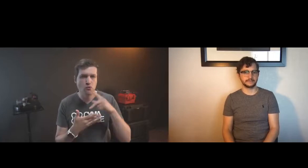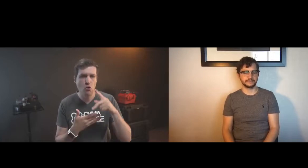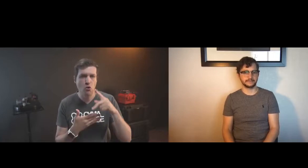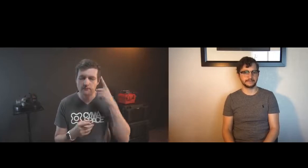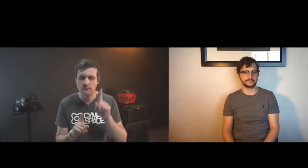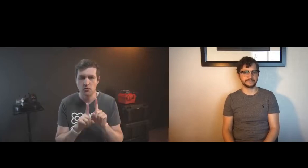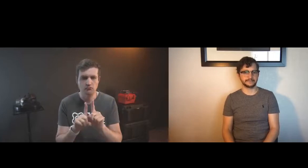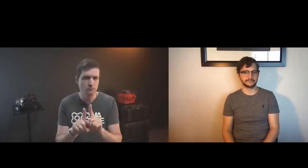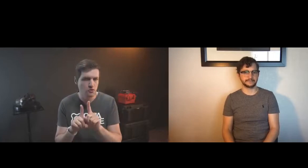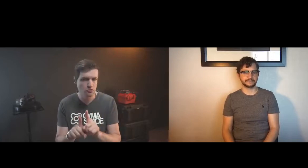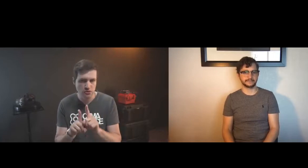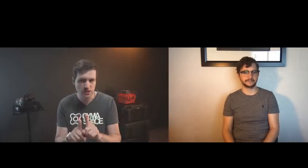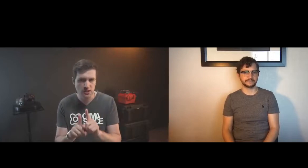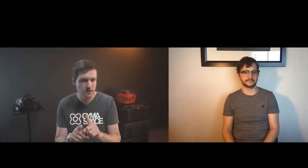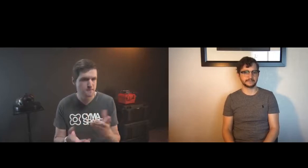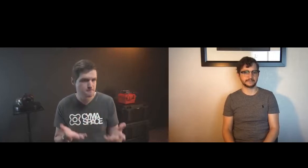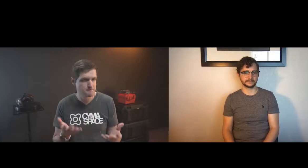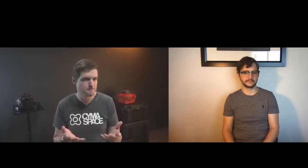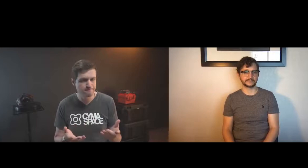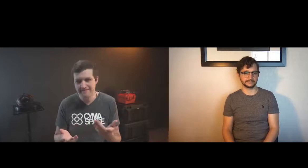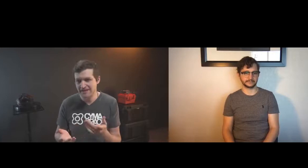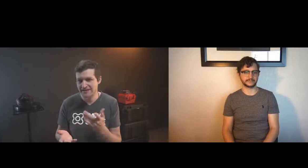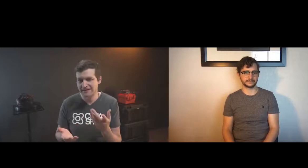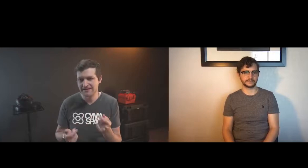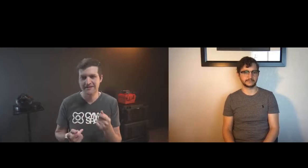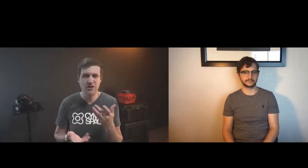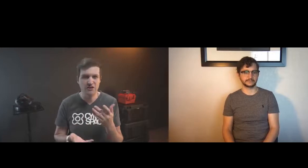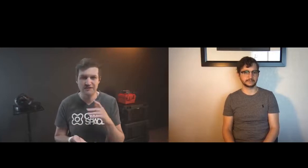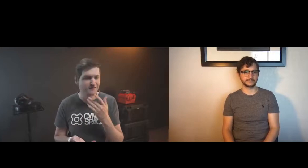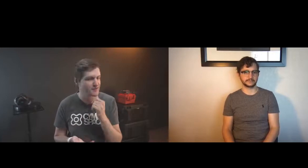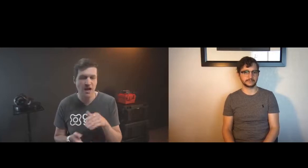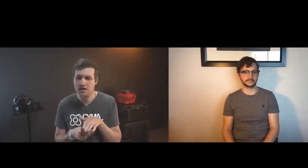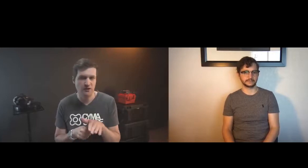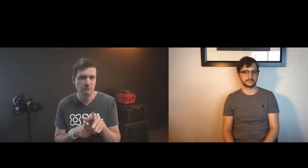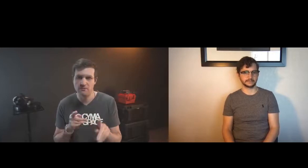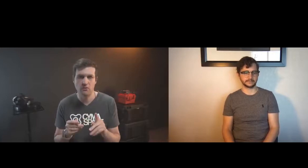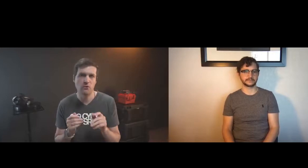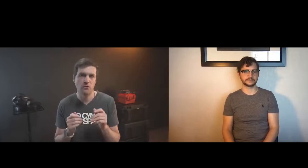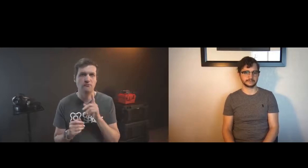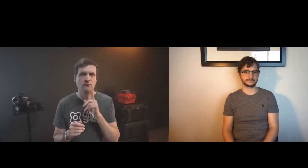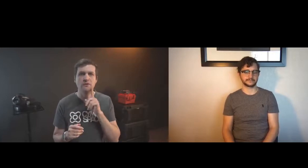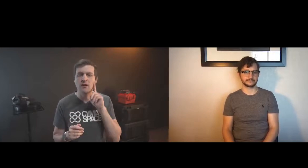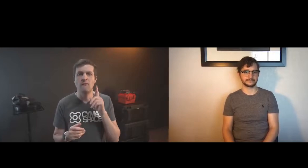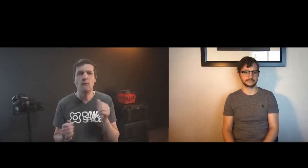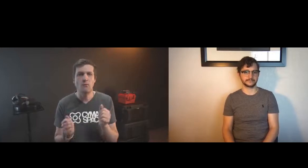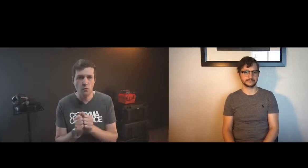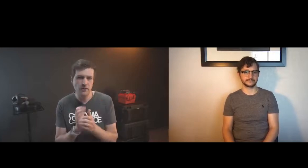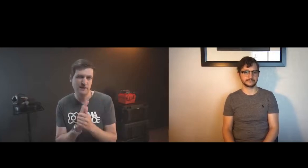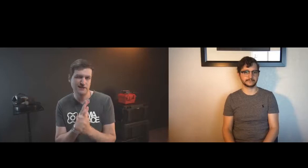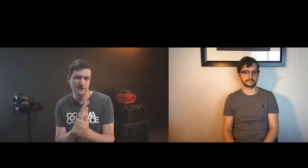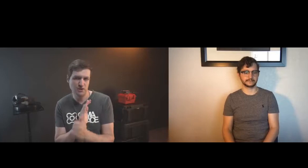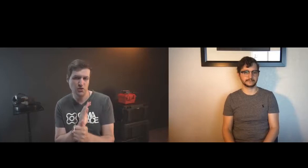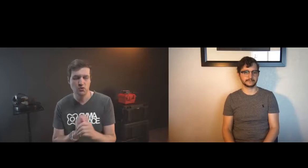happen programs for mentorship maybe and there are not enough people